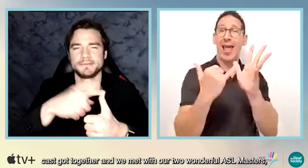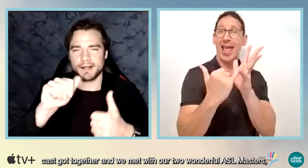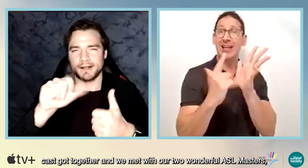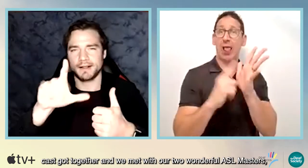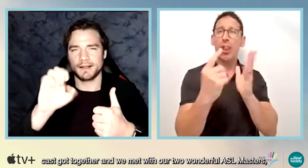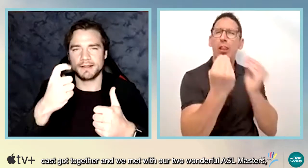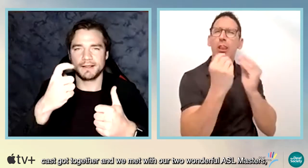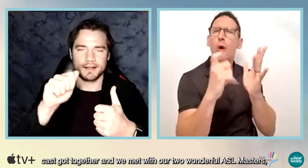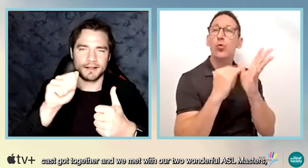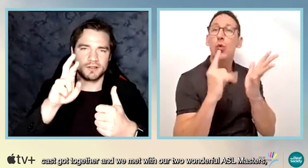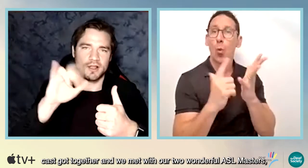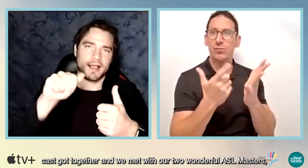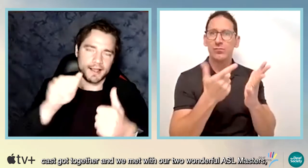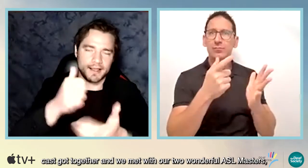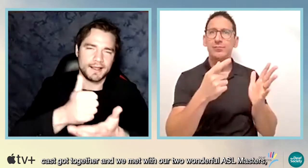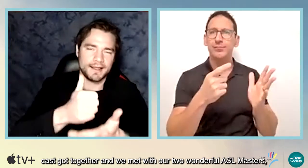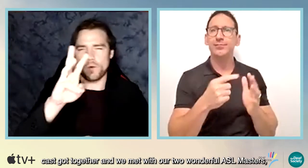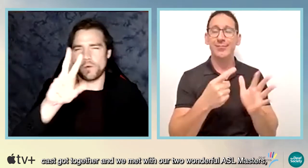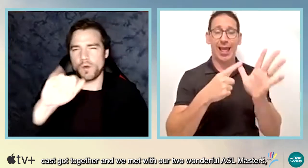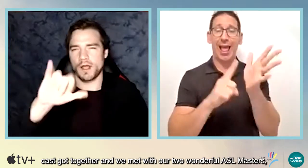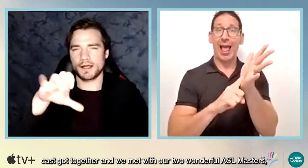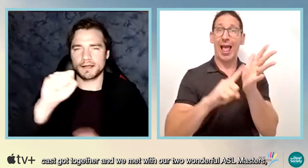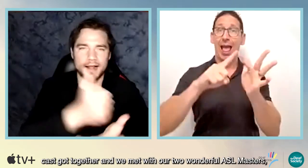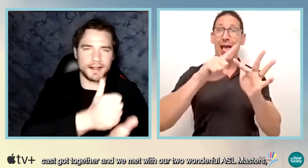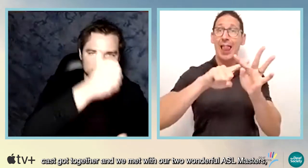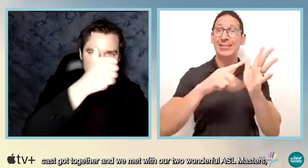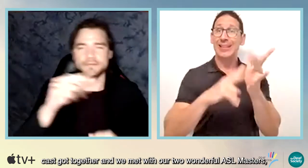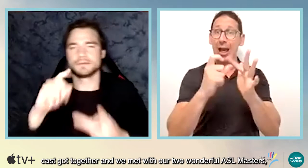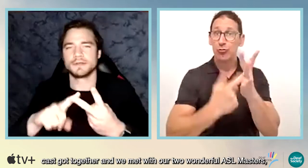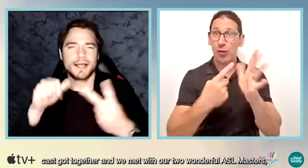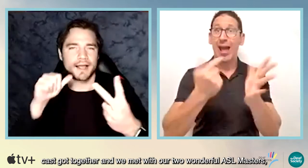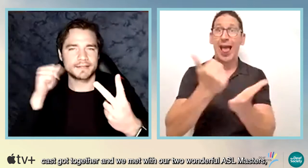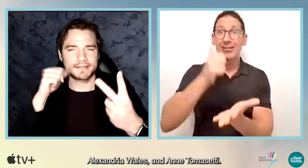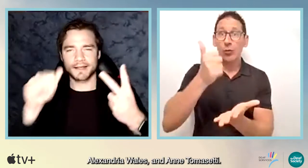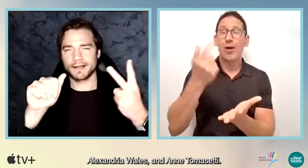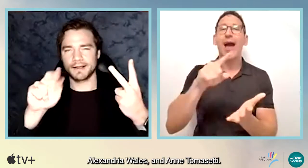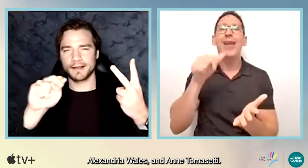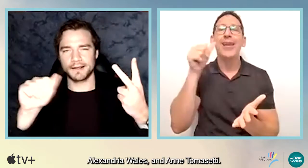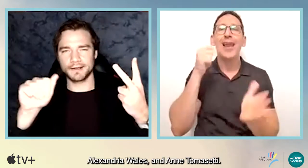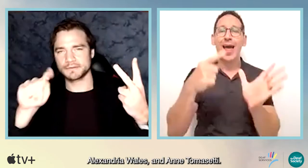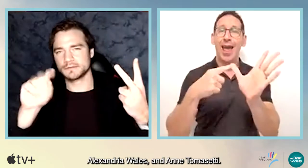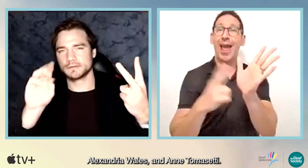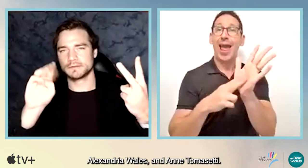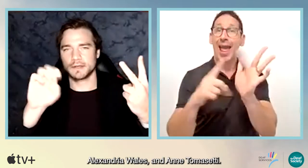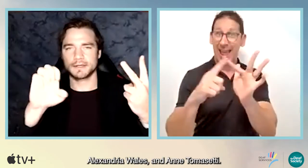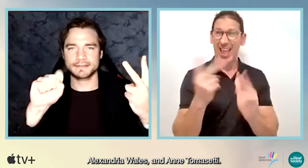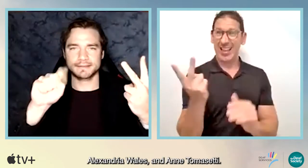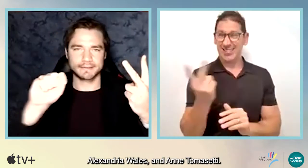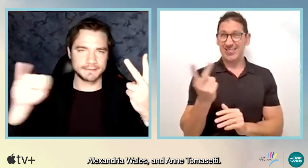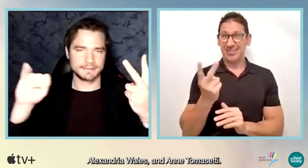with our two wonderful ASL masters, Alexandria Wales and Anne Tomasetti.